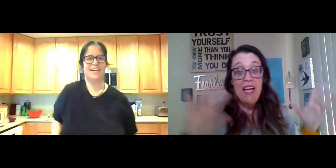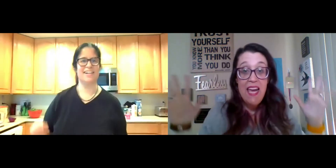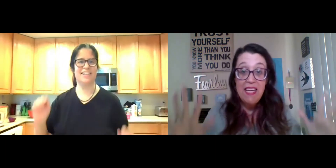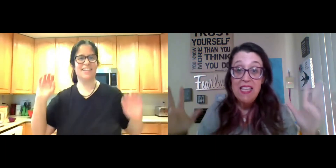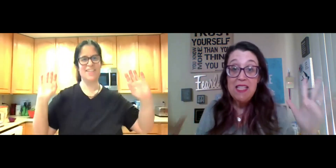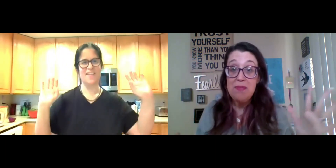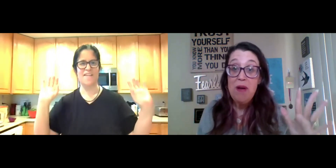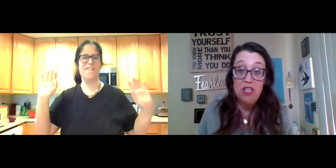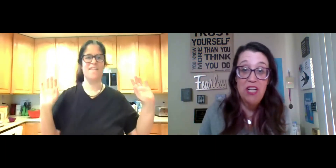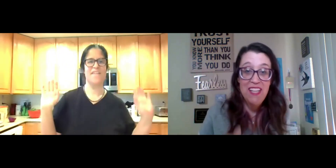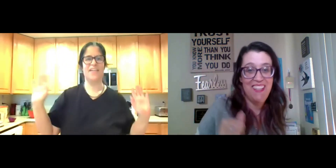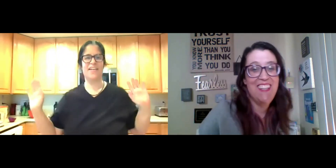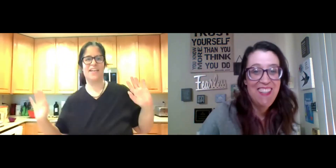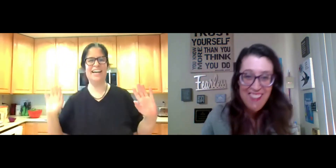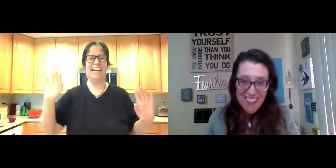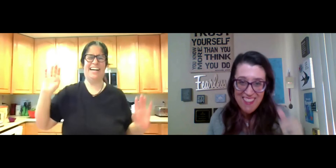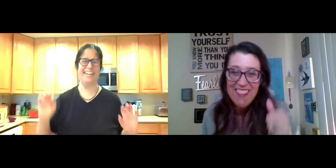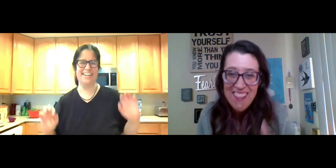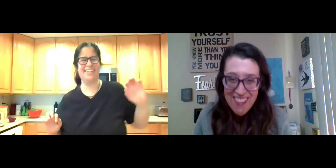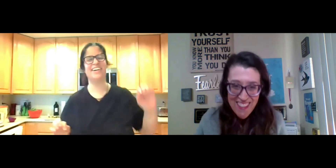mom, I can't eat this much.